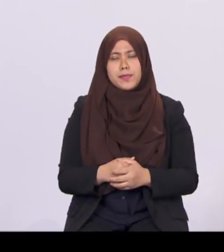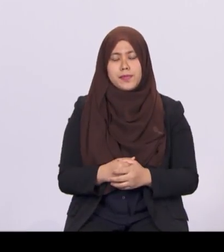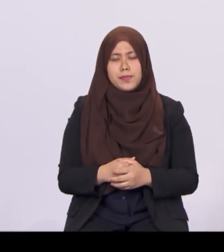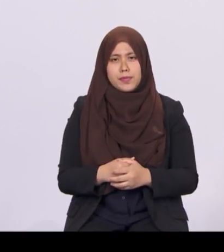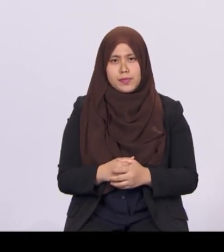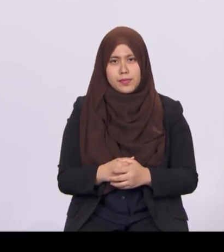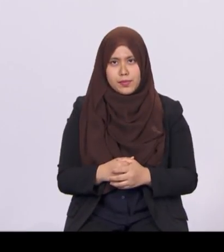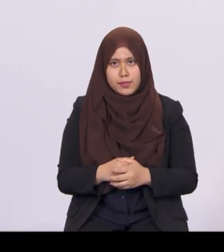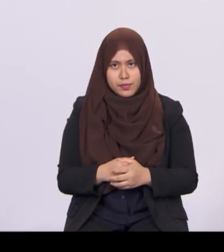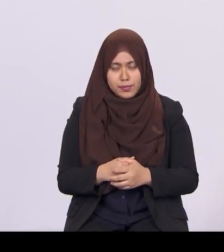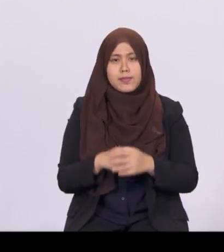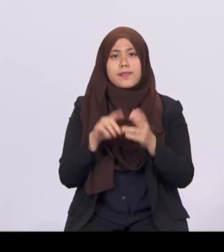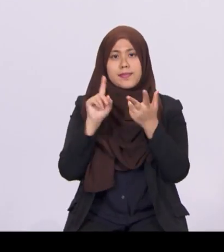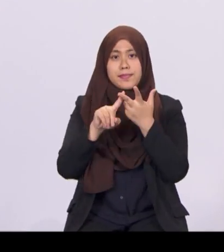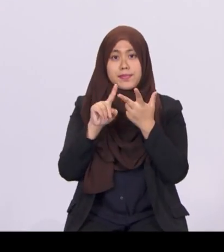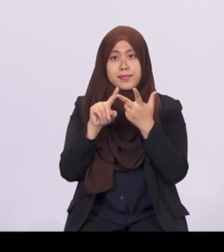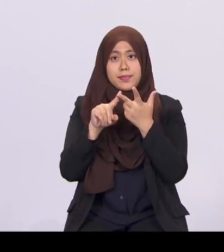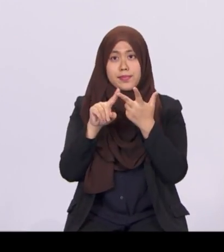The third shift is ageing.